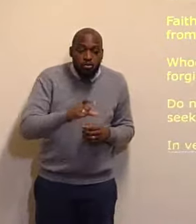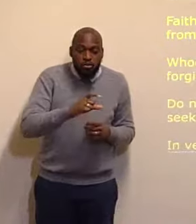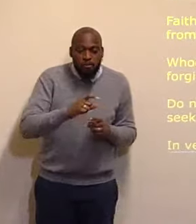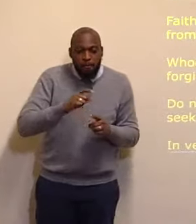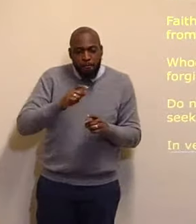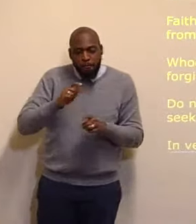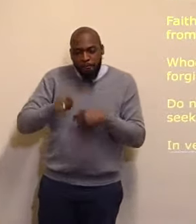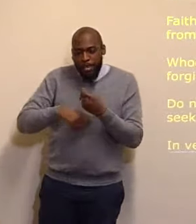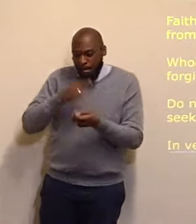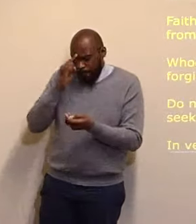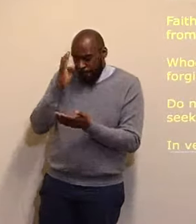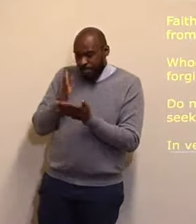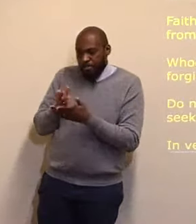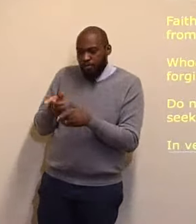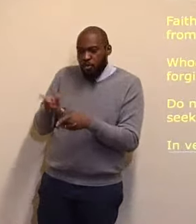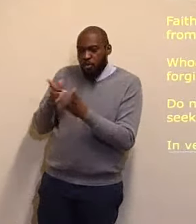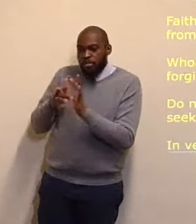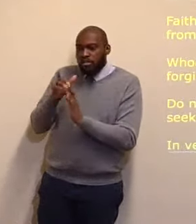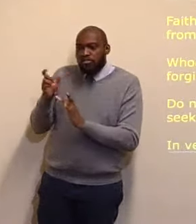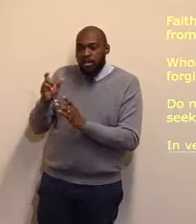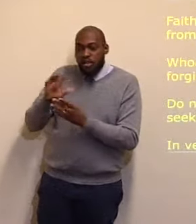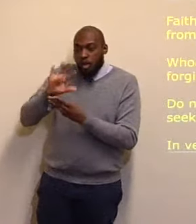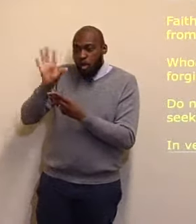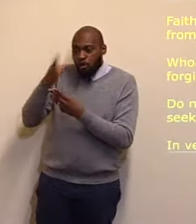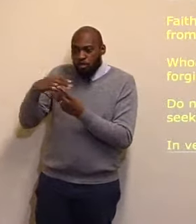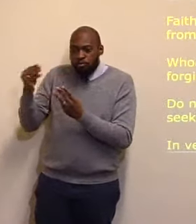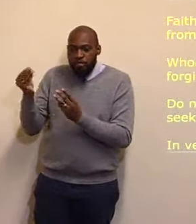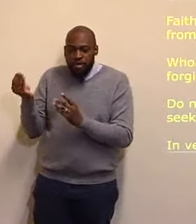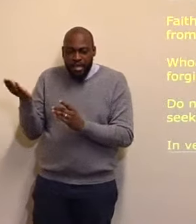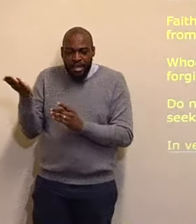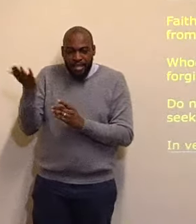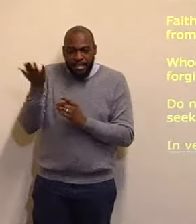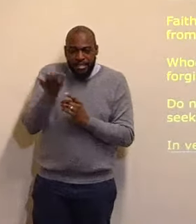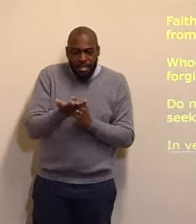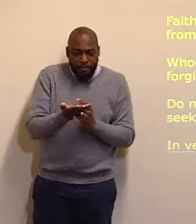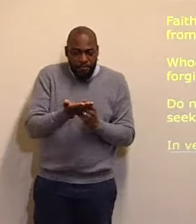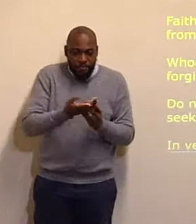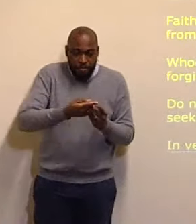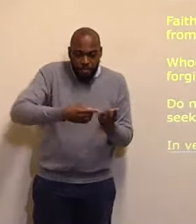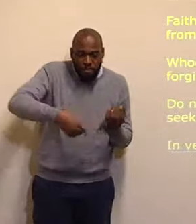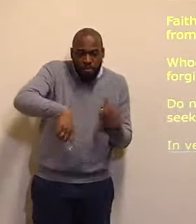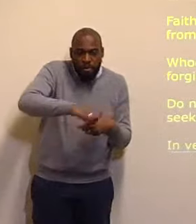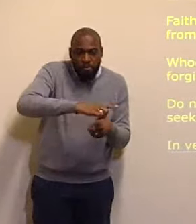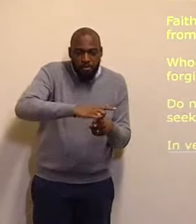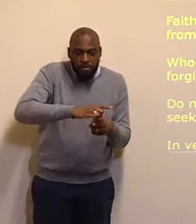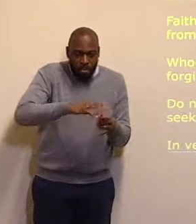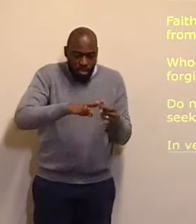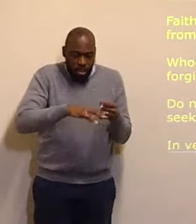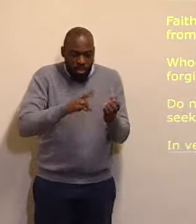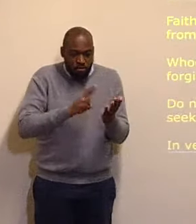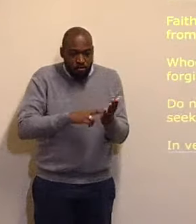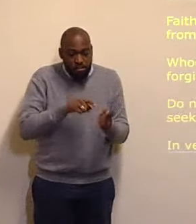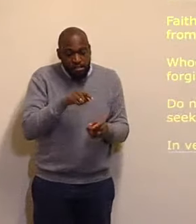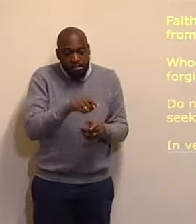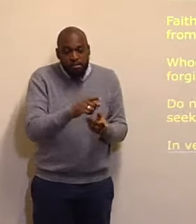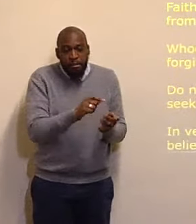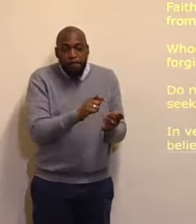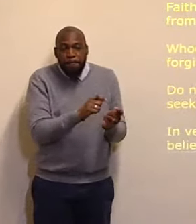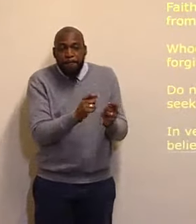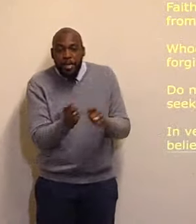the Holy Spirit, came upon them, and the last verse, he was baptized, with all his family,